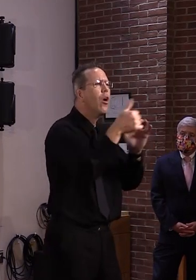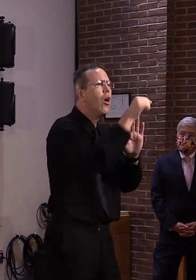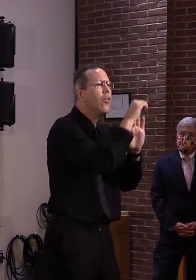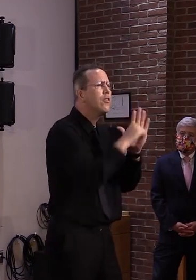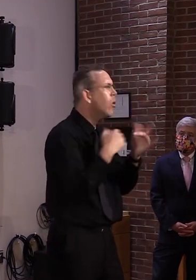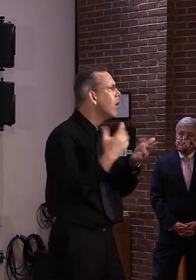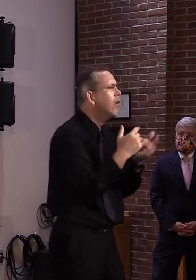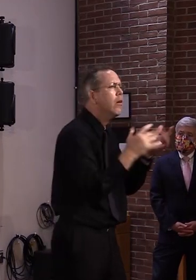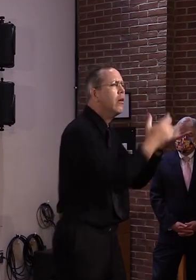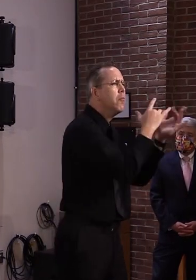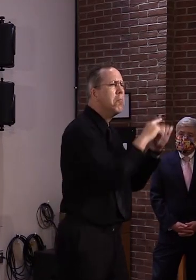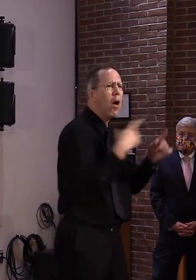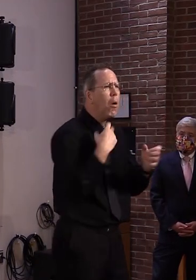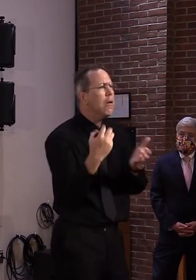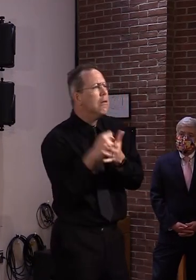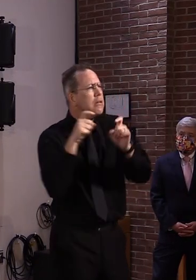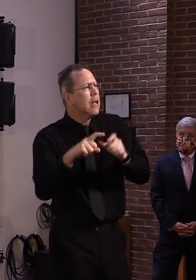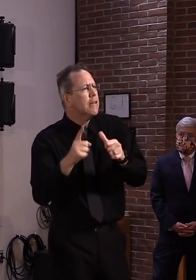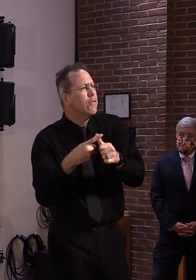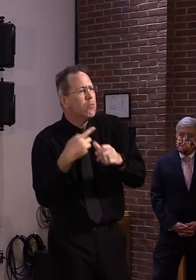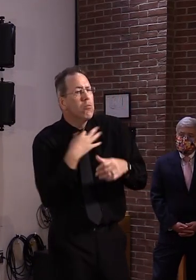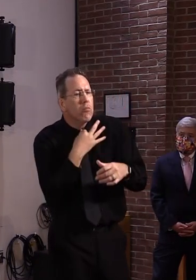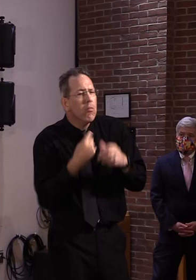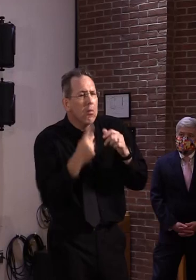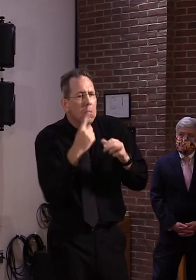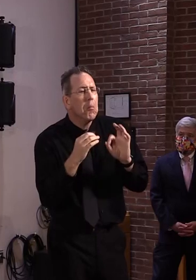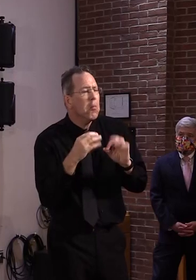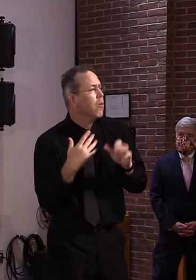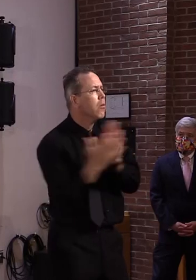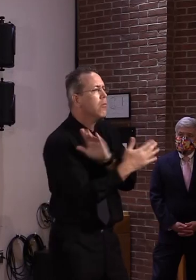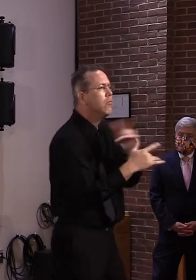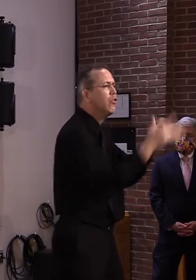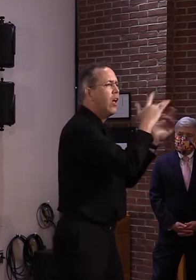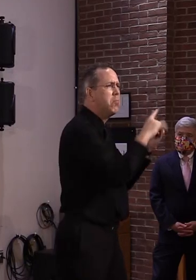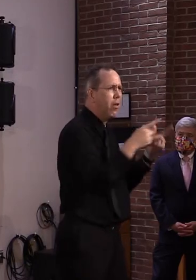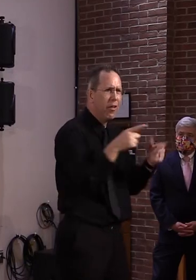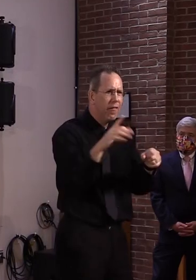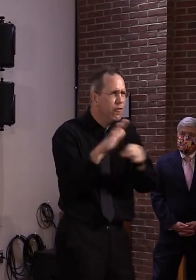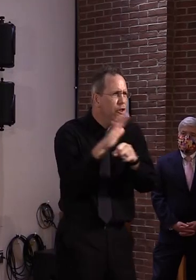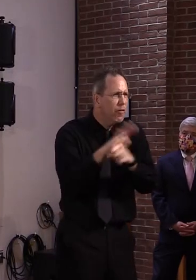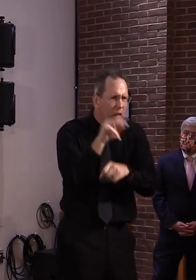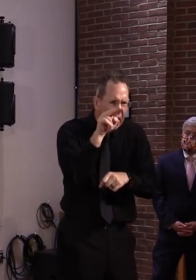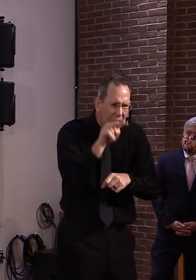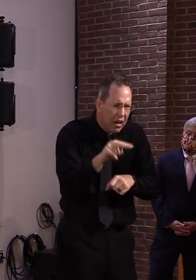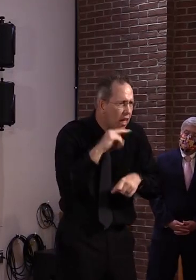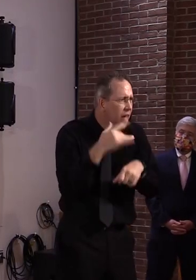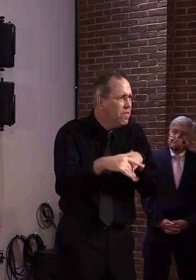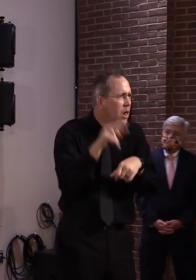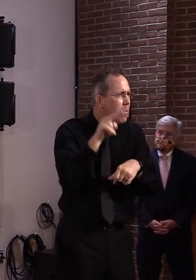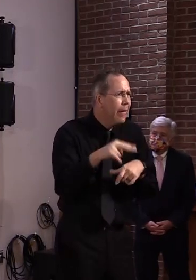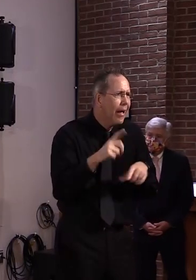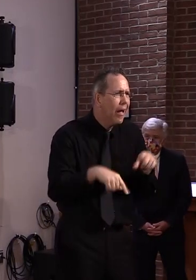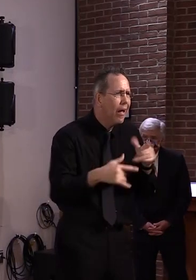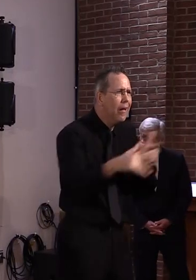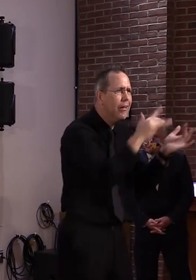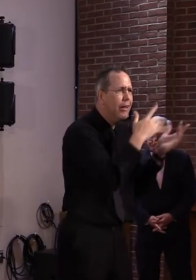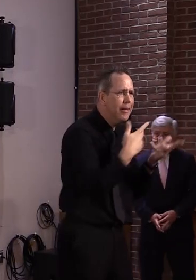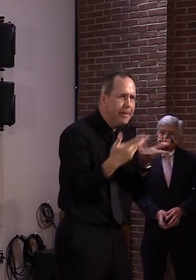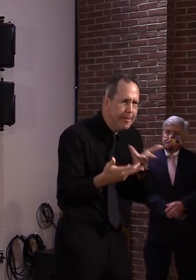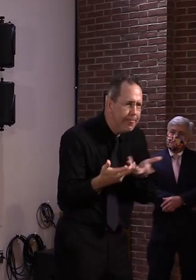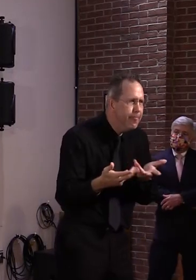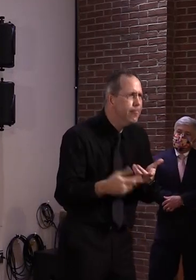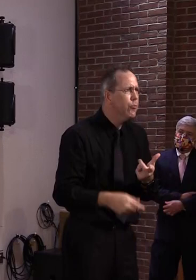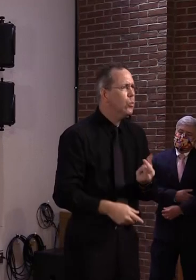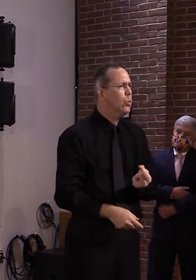That's always a good option. And we've been encouraging those in the healthcare system to actually be offering